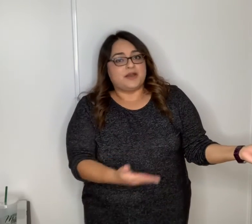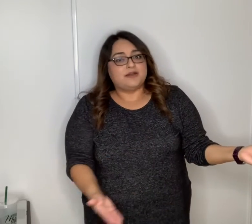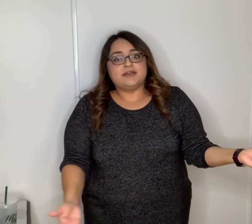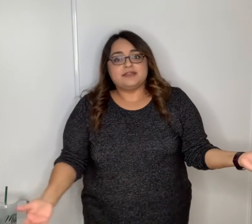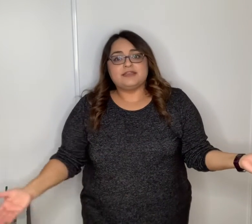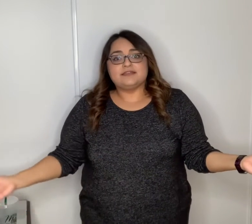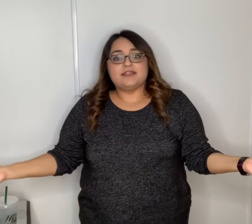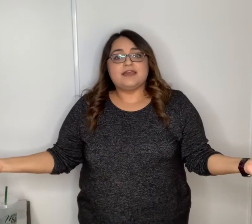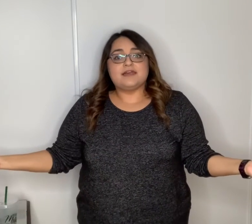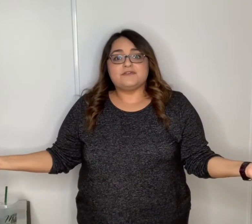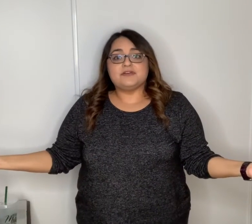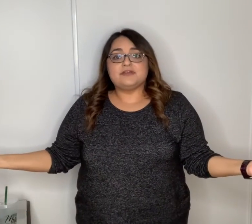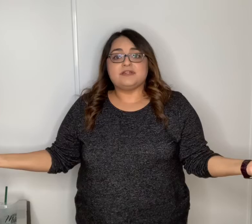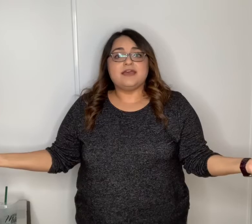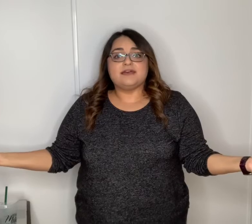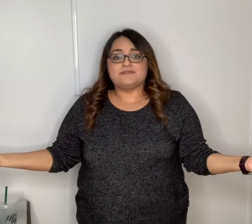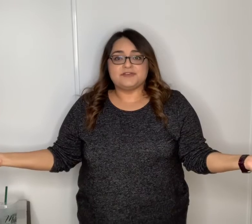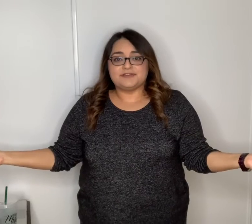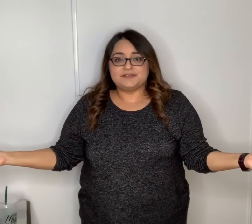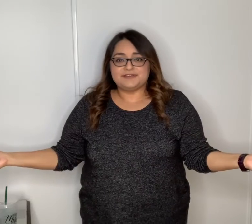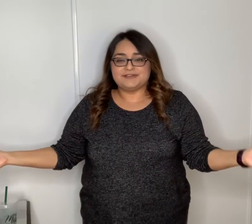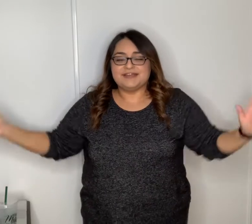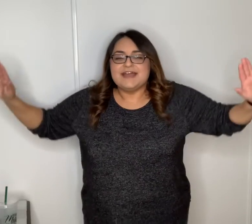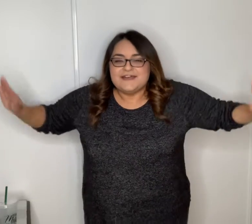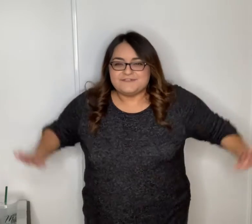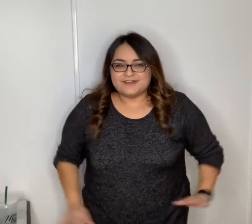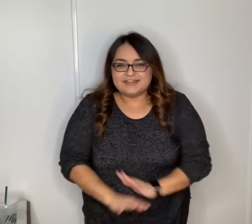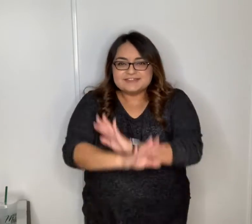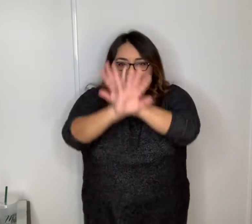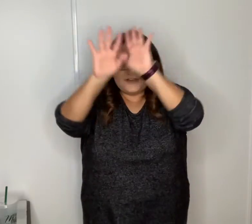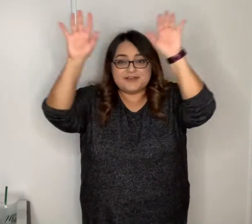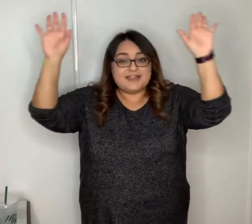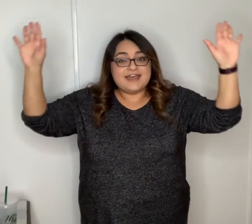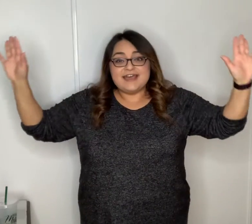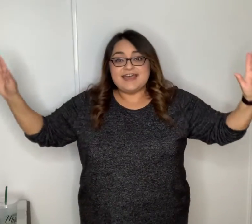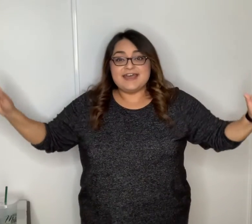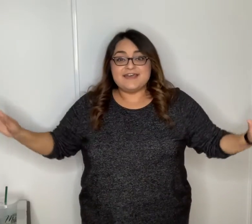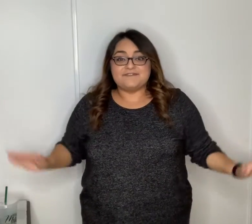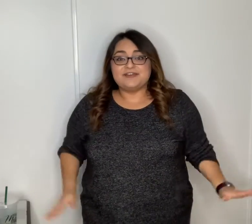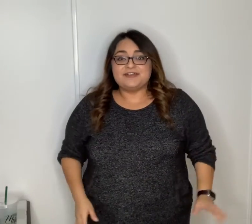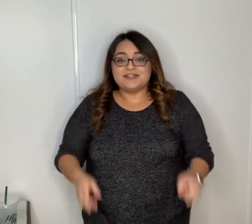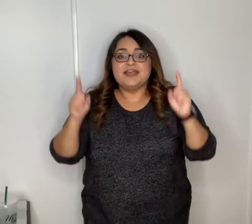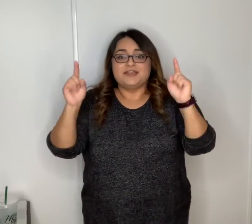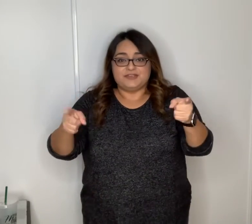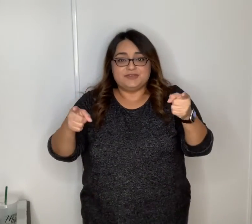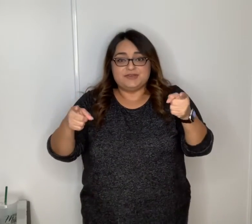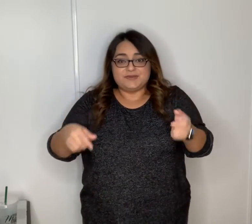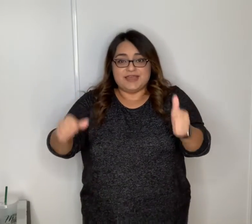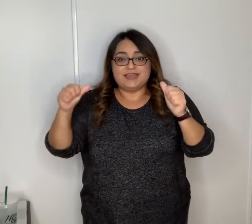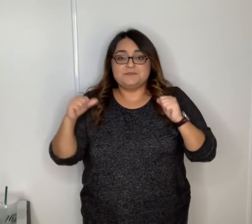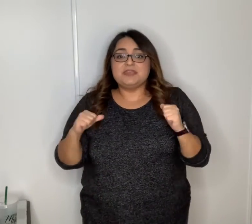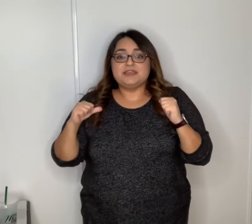partying never ever friends forever you and me